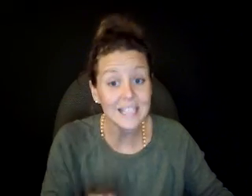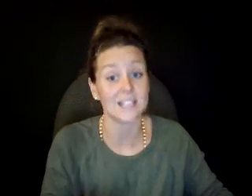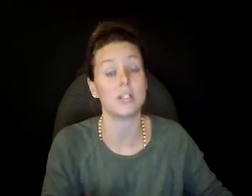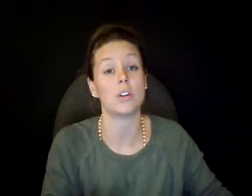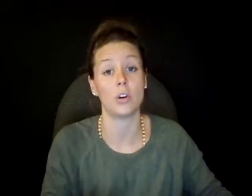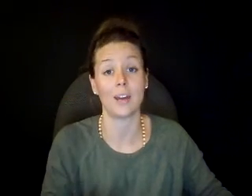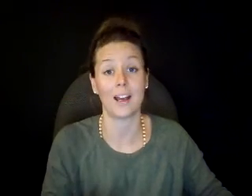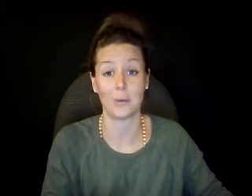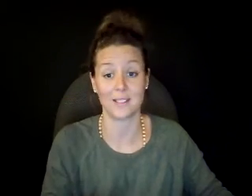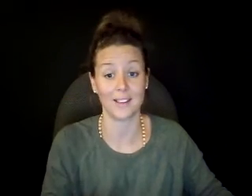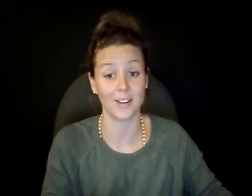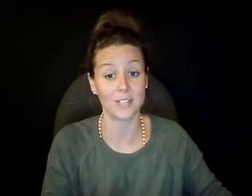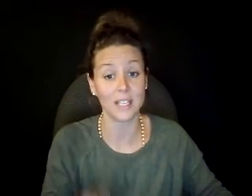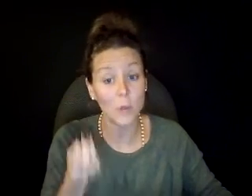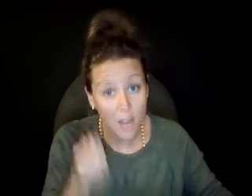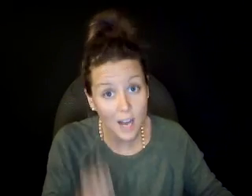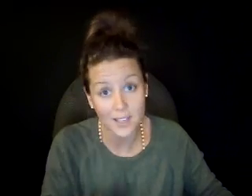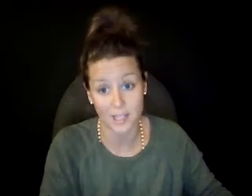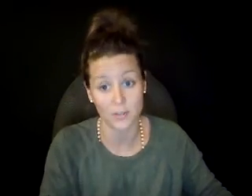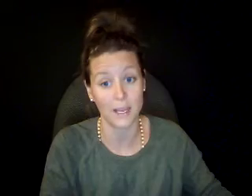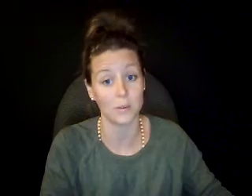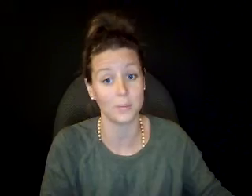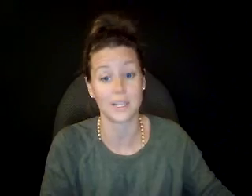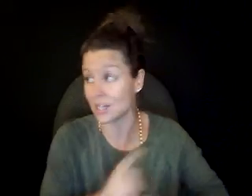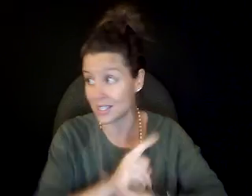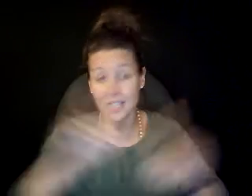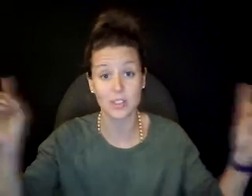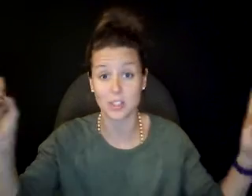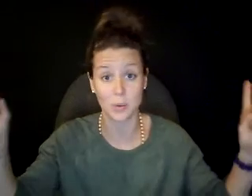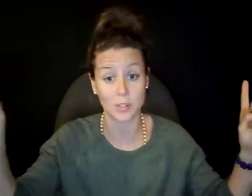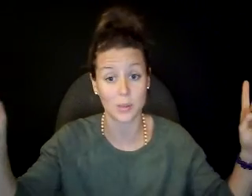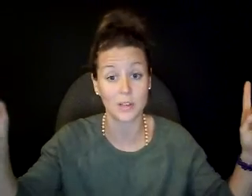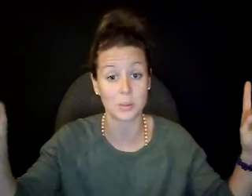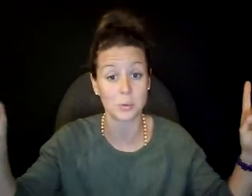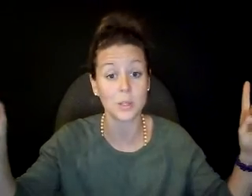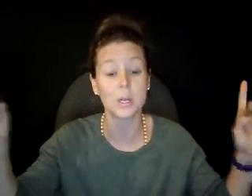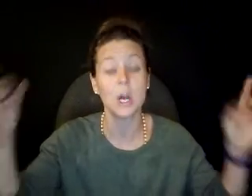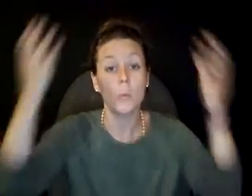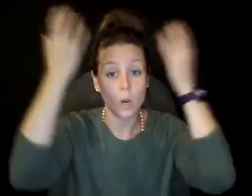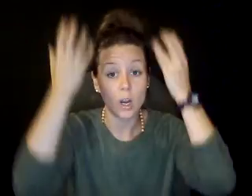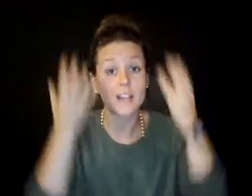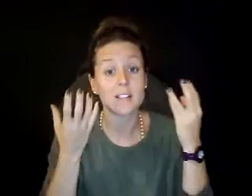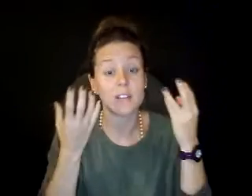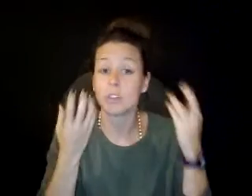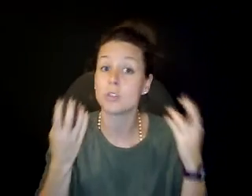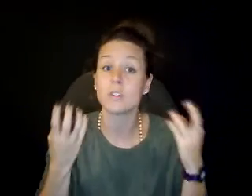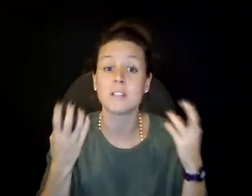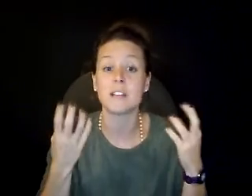this alone I will be saved. In what God has given me I will be saved. has nothing to do with what's going on in this world, but what God has given us truly does save